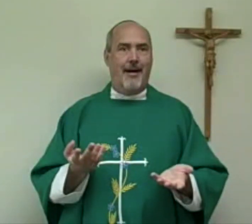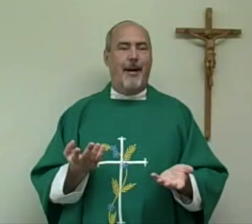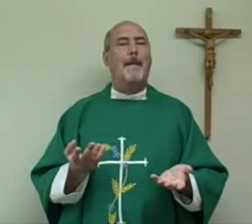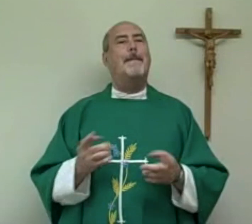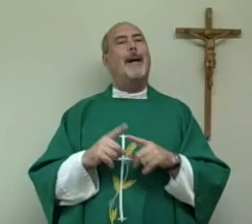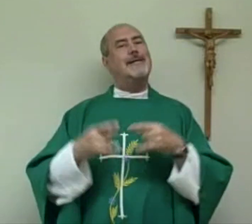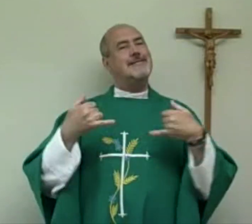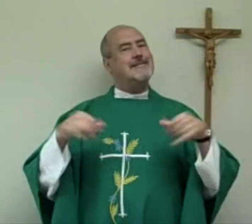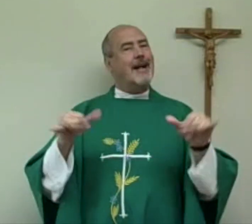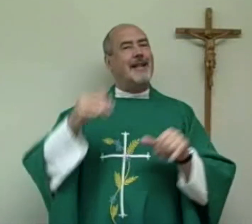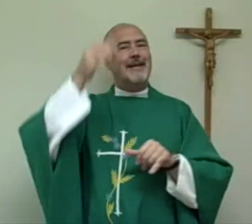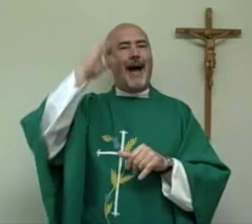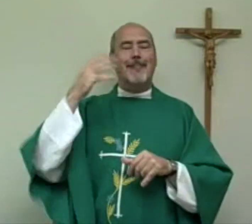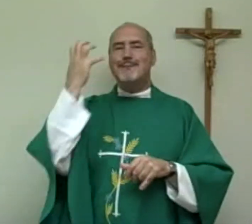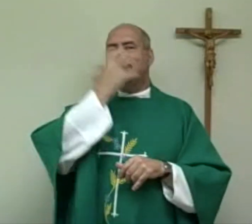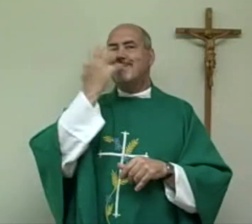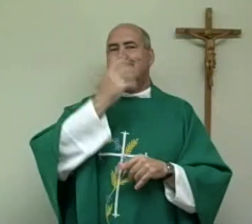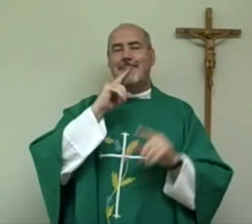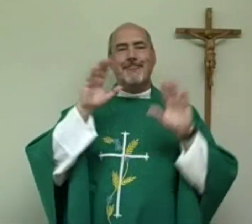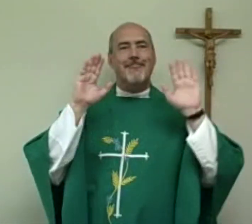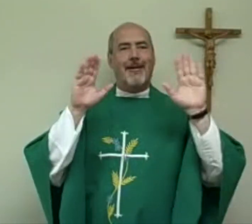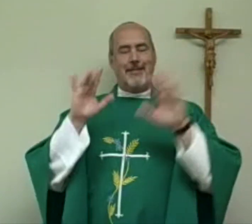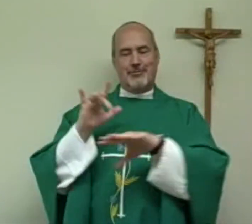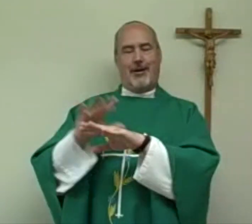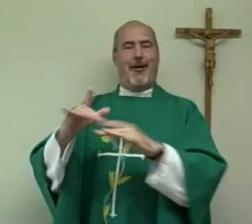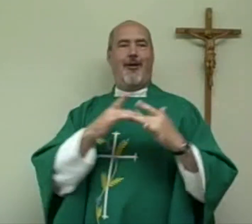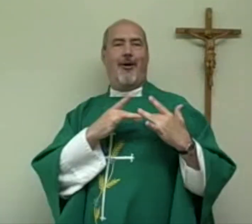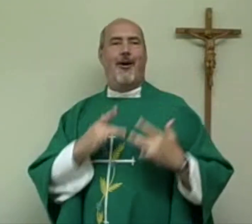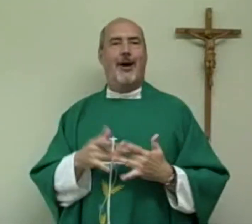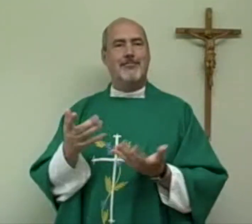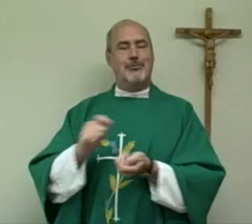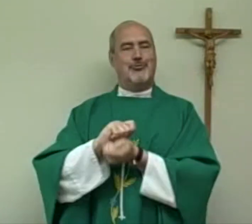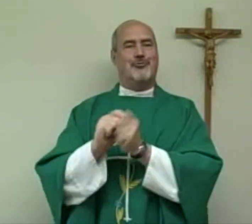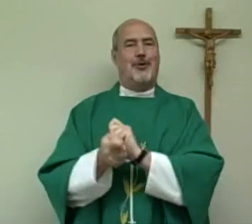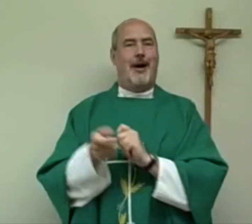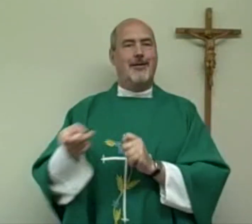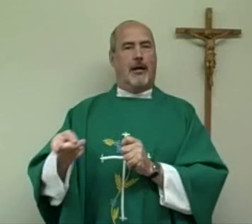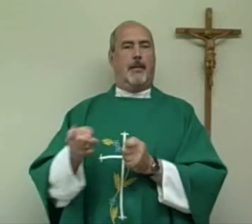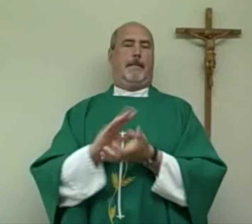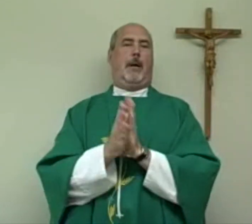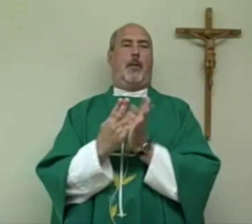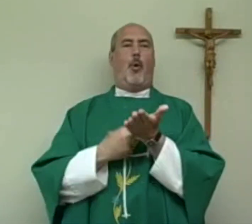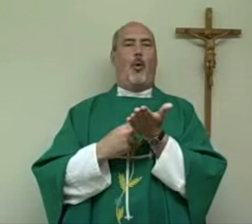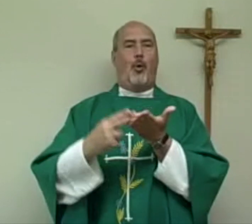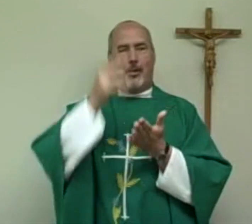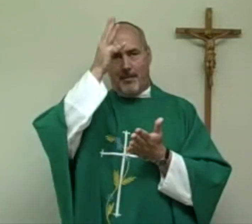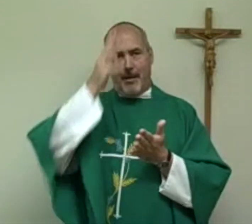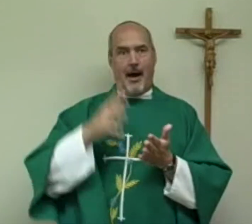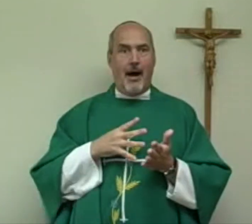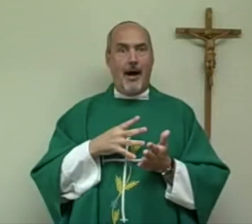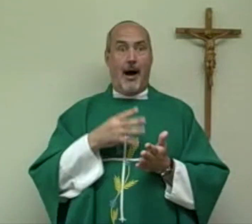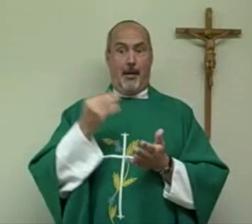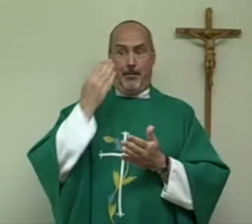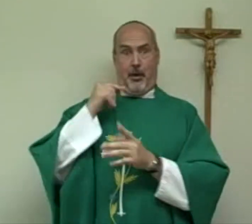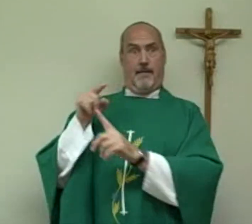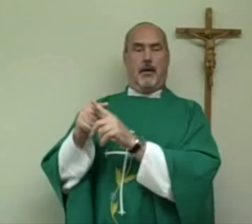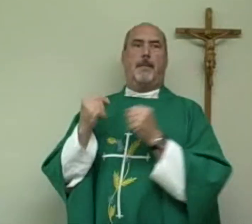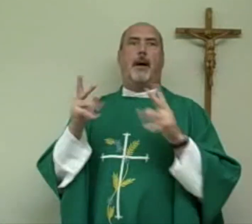He was not a very nice person, but yet God in all his magnificence and glory touched him and changed him, and he became a